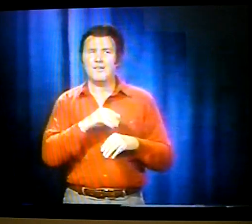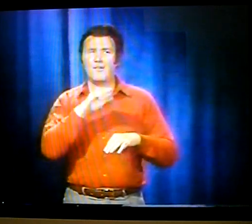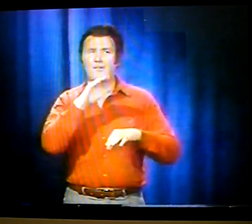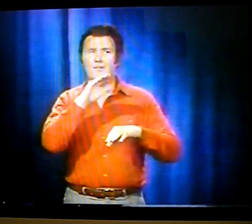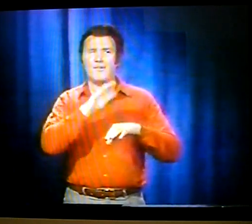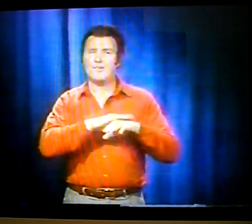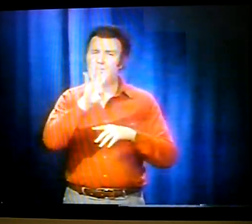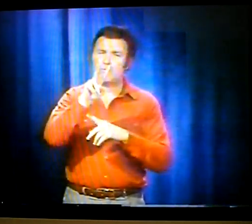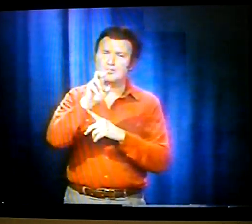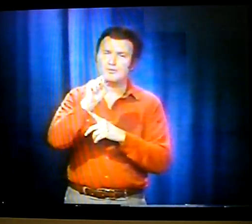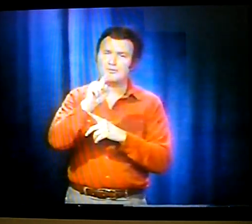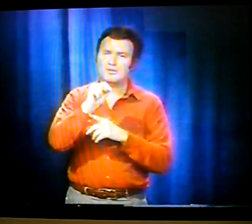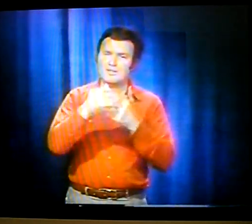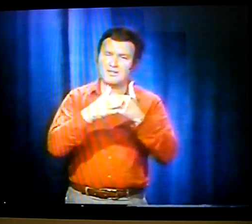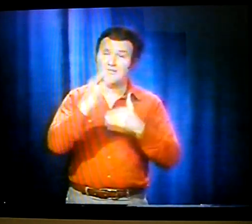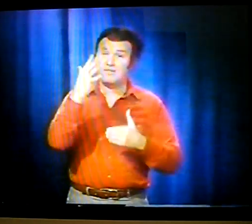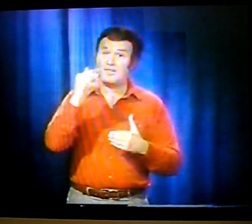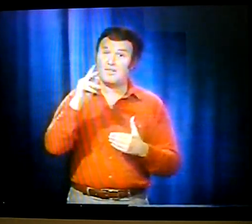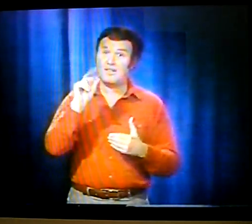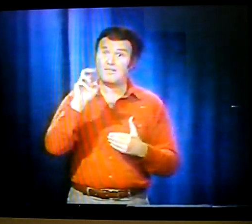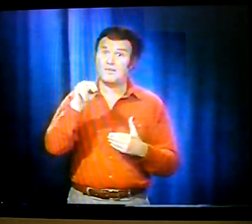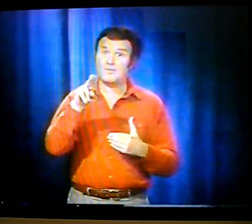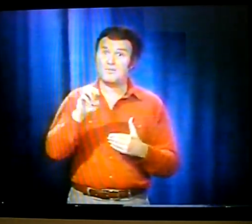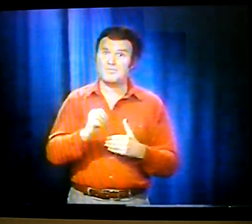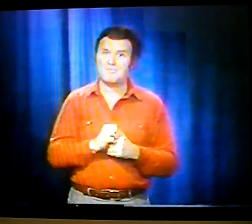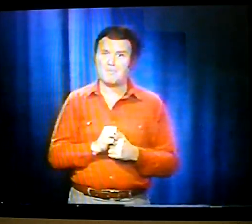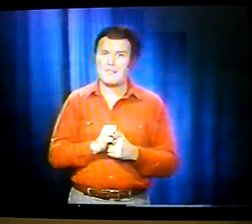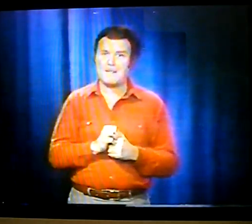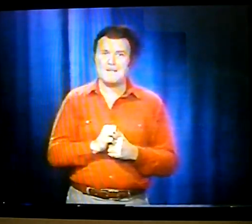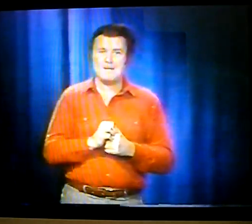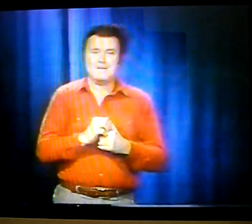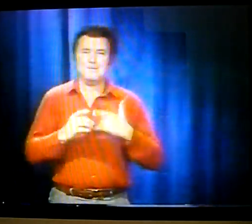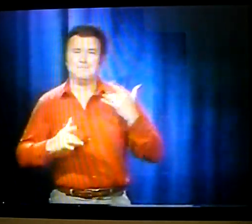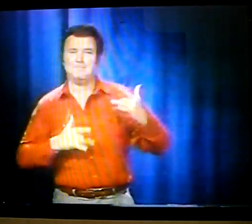Enthused, I went to the office which was on 4th Street near 5th Avenue.